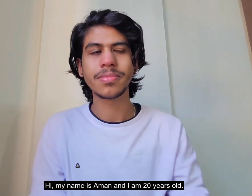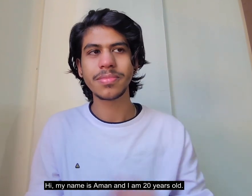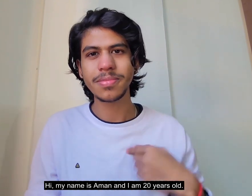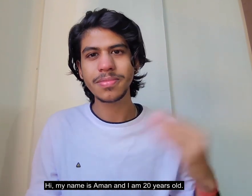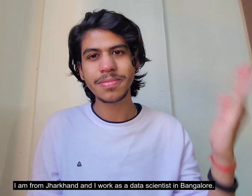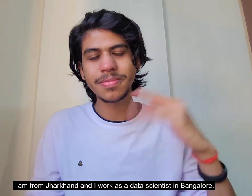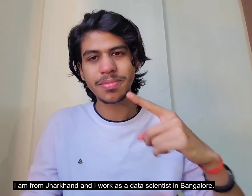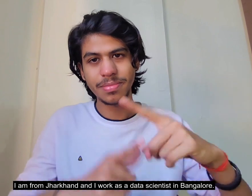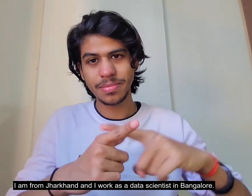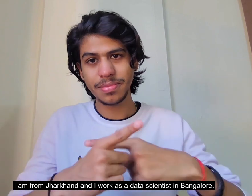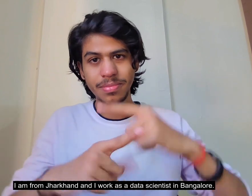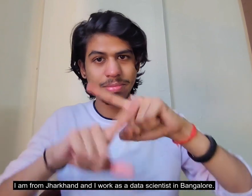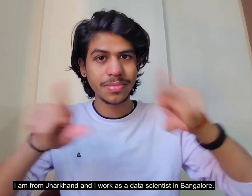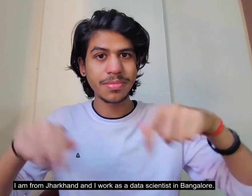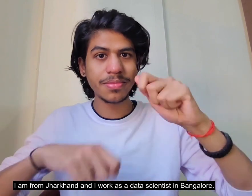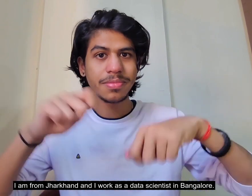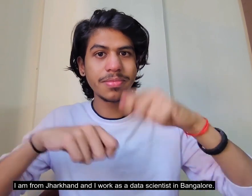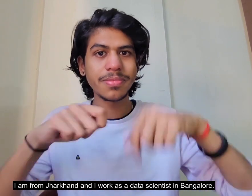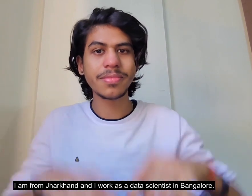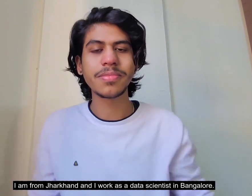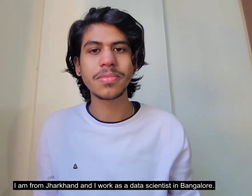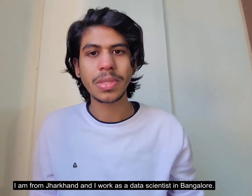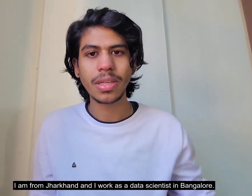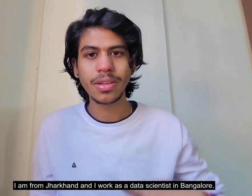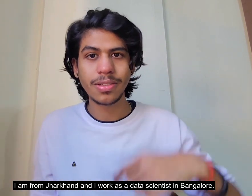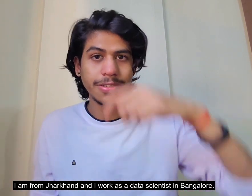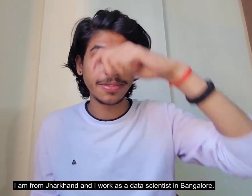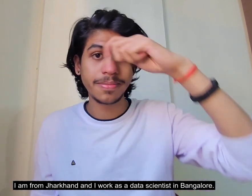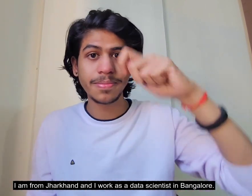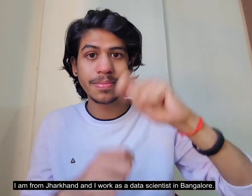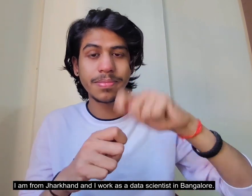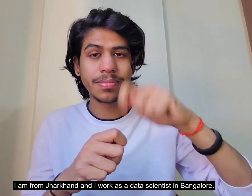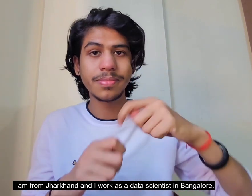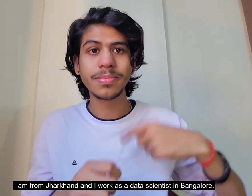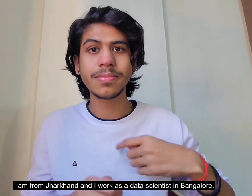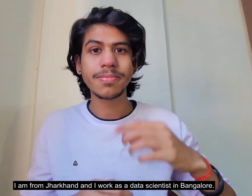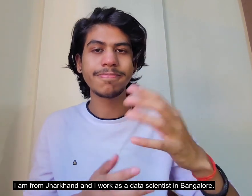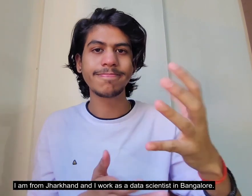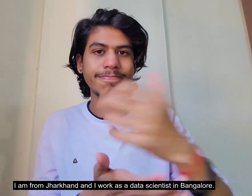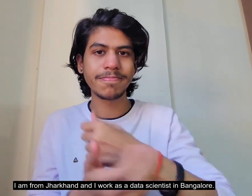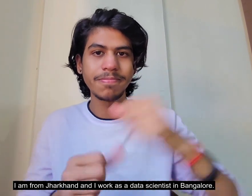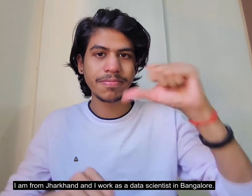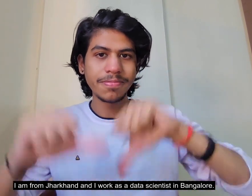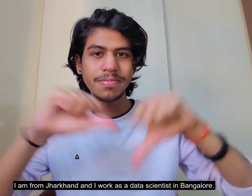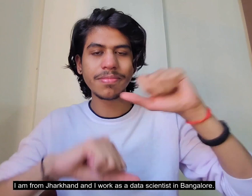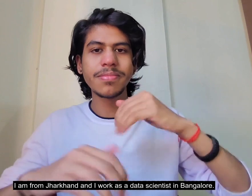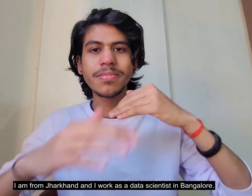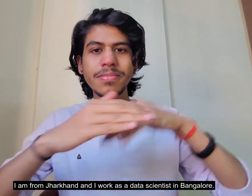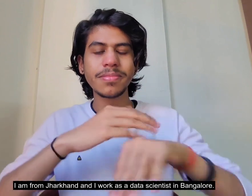I am from Jharkhand, and I work as a data scientist in Bangalore.